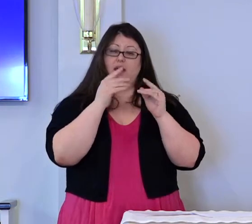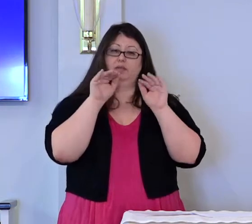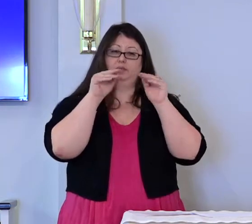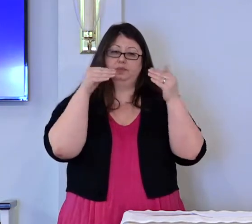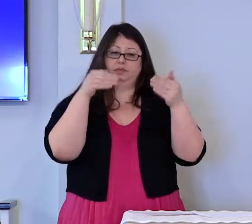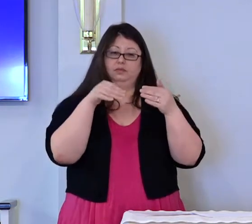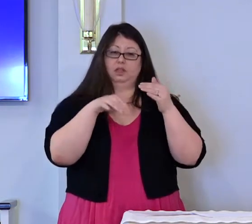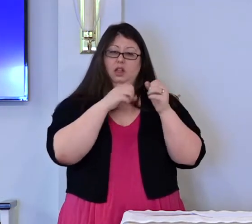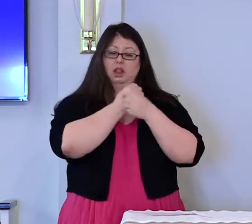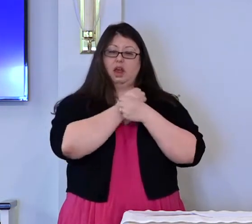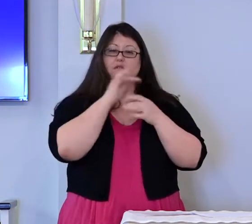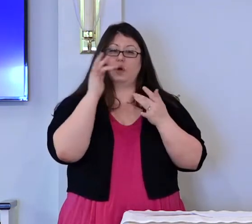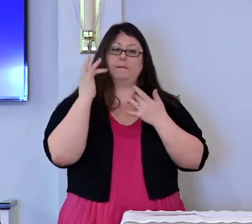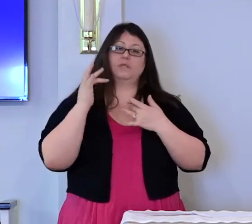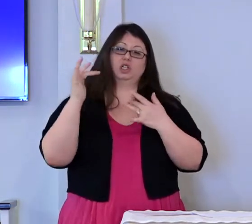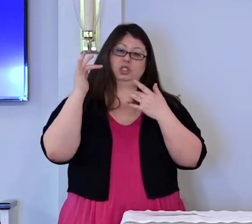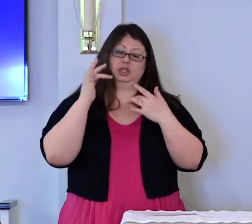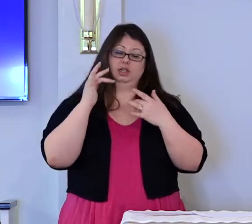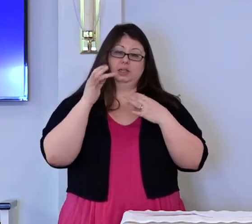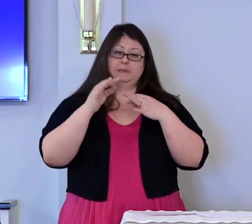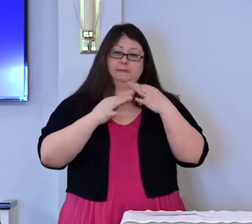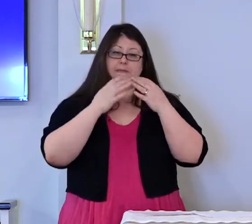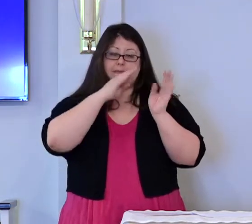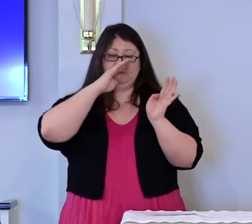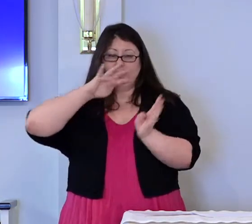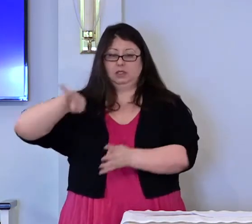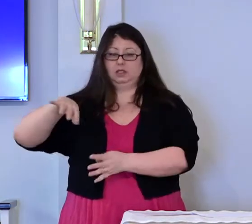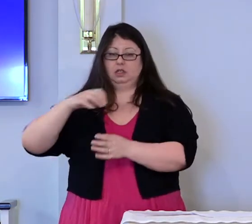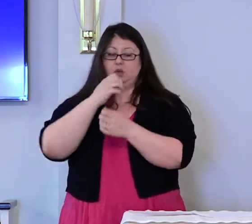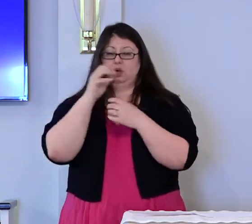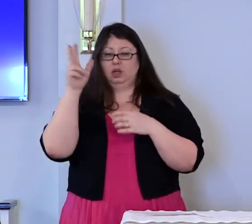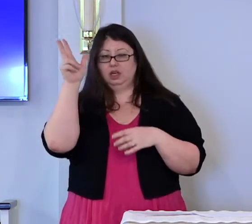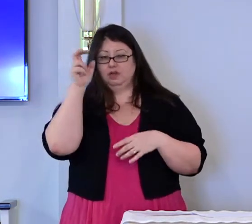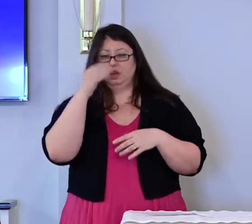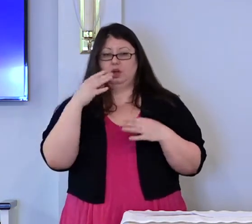and turn from war and evil.